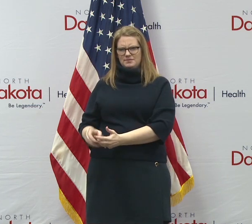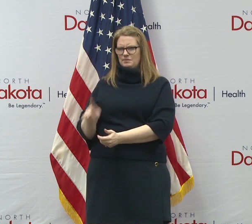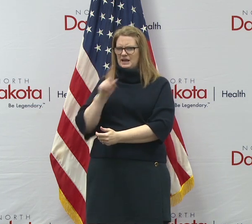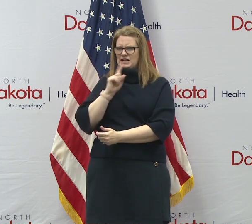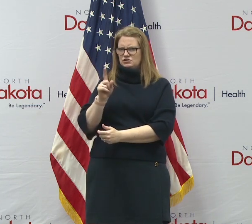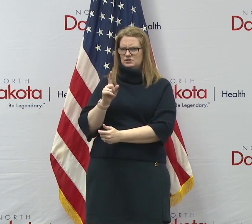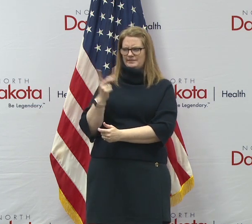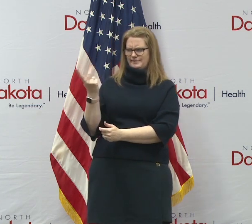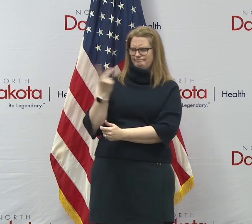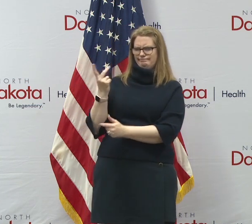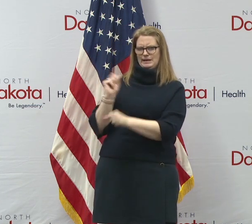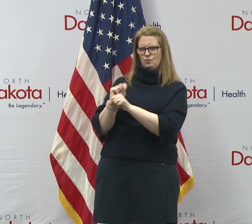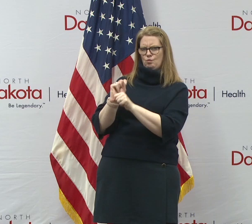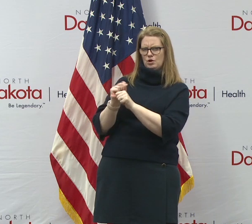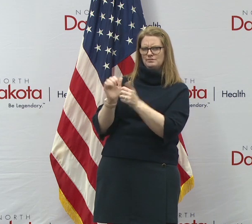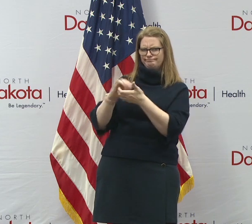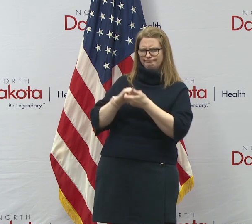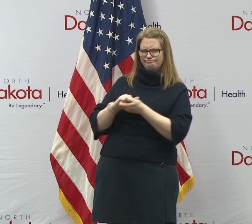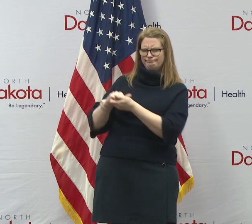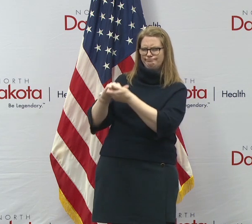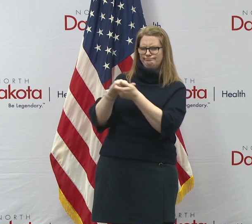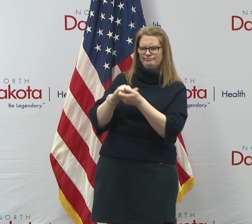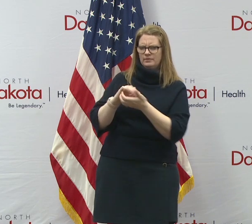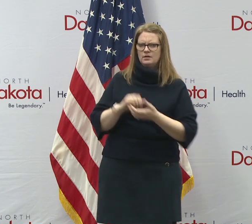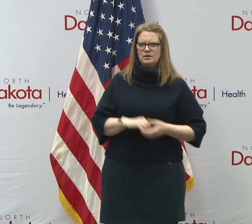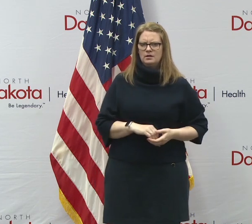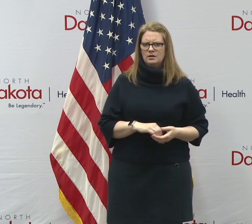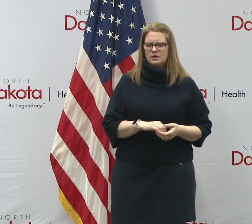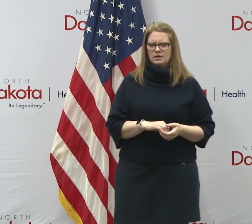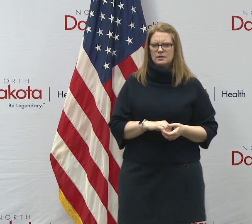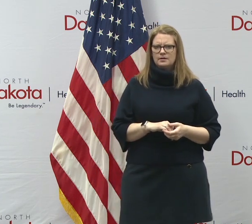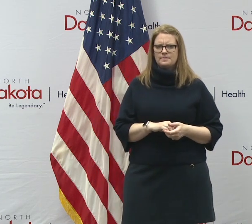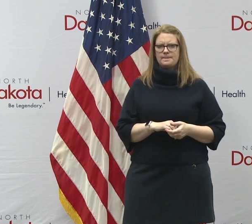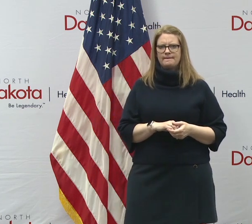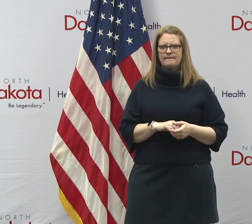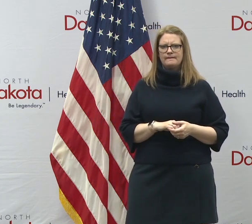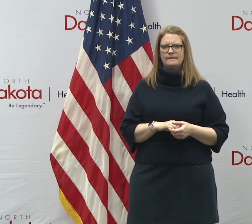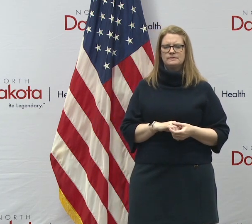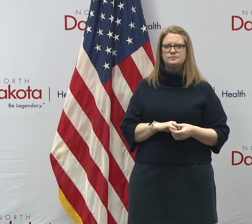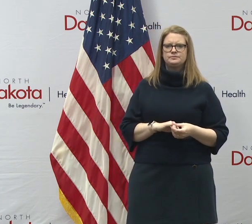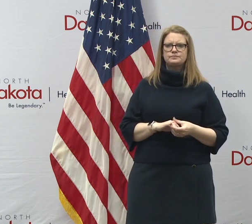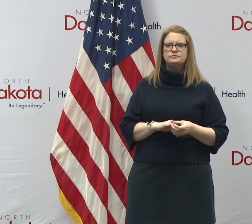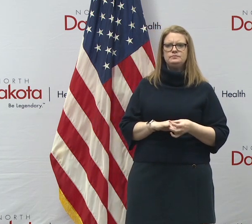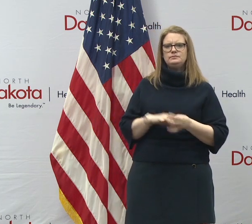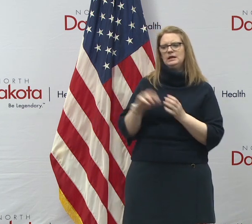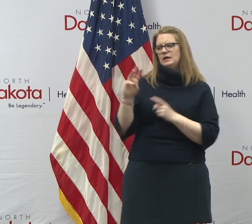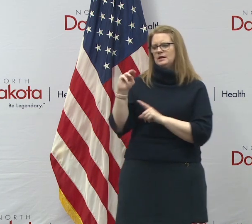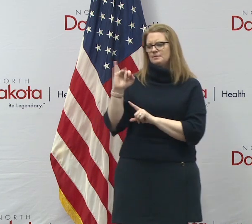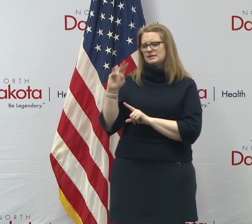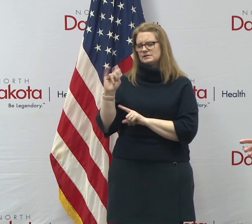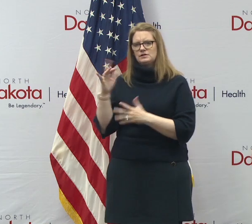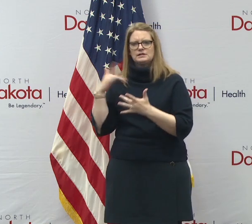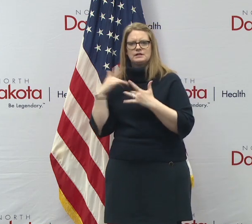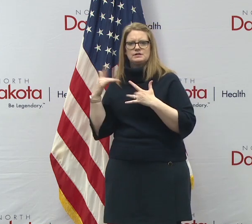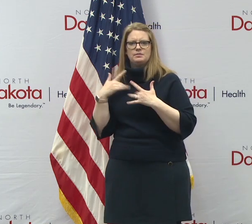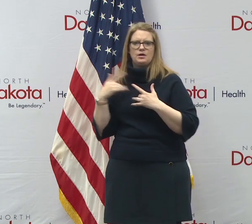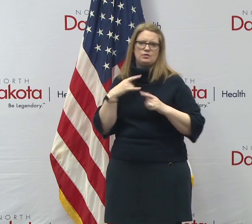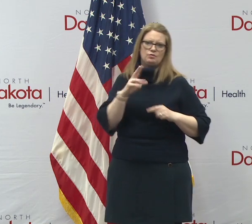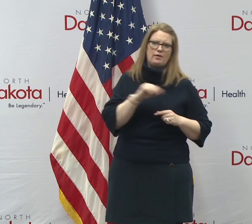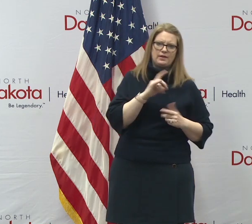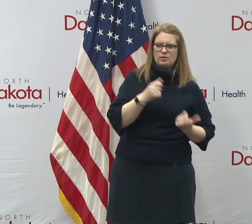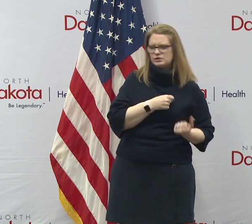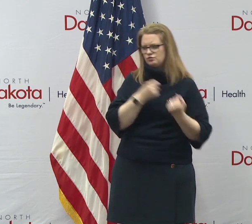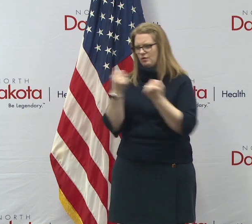uh, to, to make sure that, and then the topic of, uh, you know, Minnesotans may be worried about North Dakotans coming over.